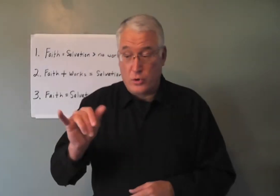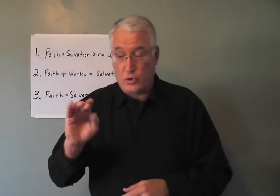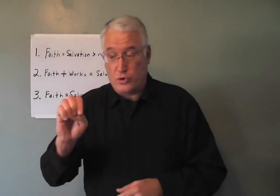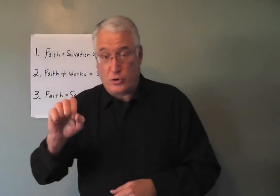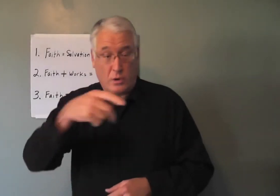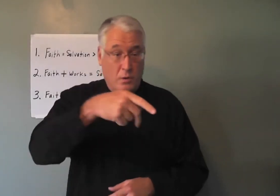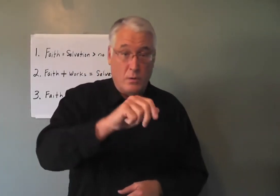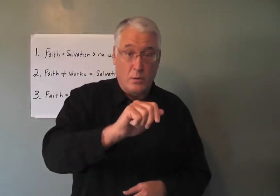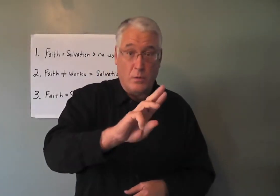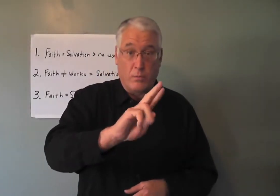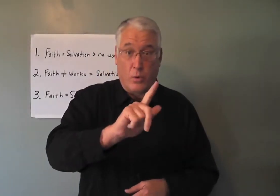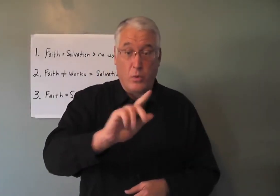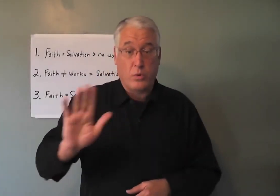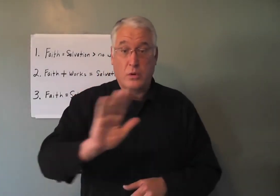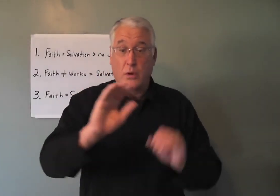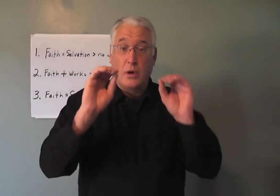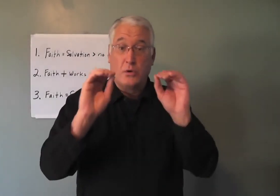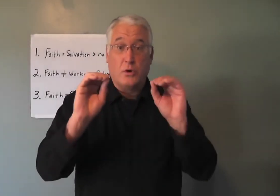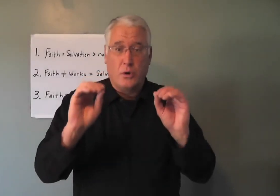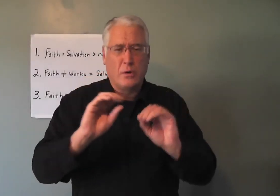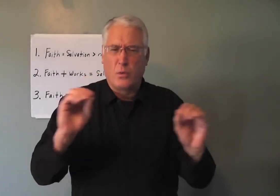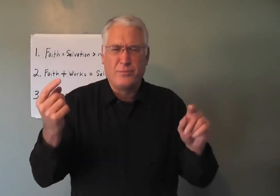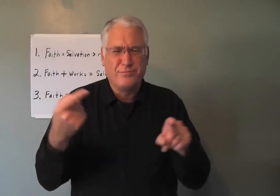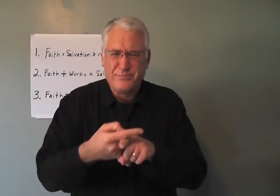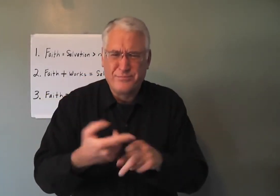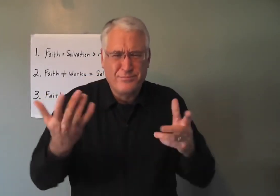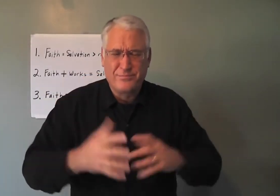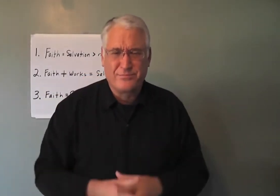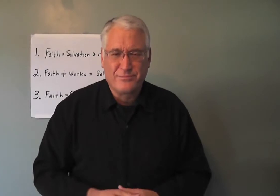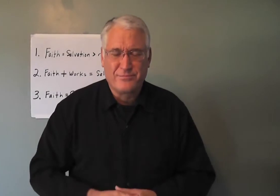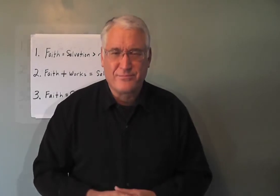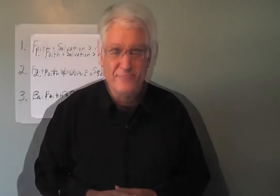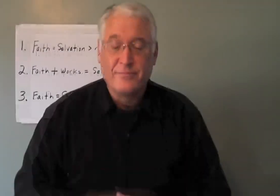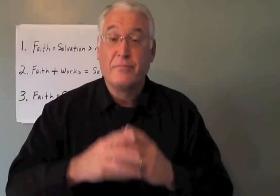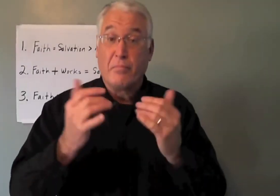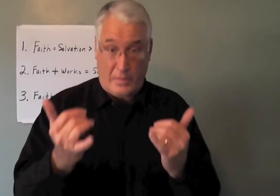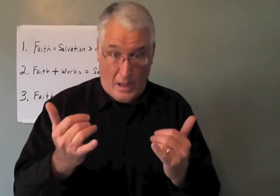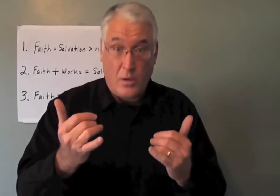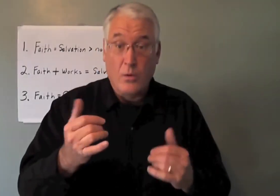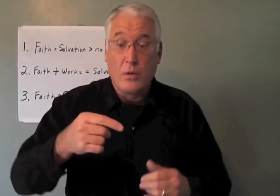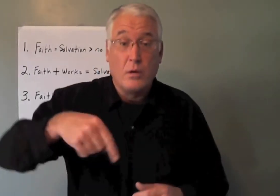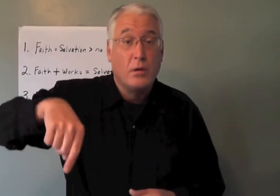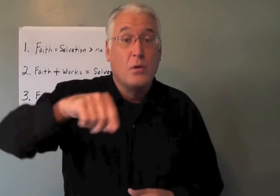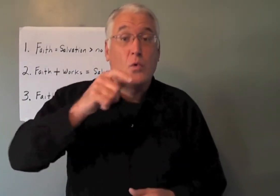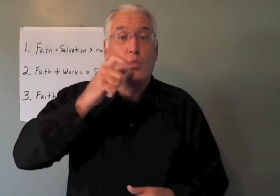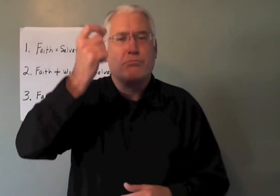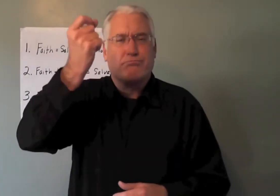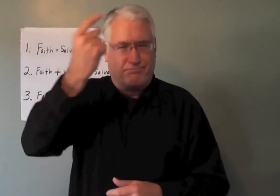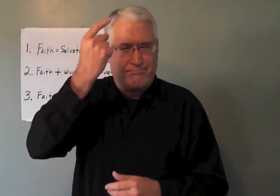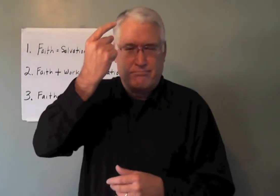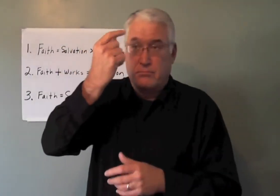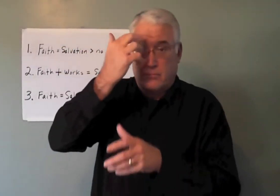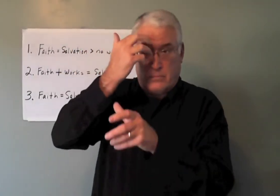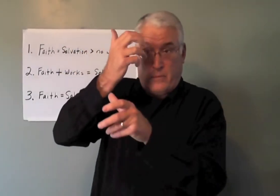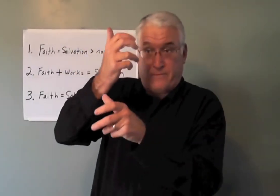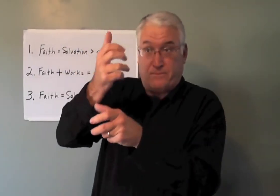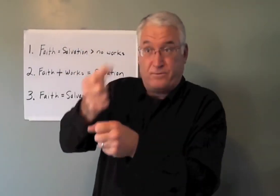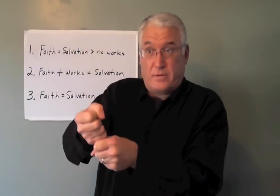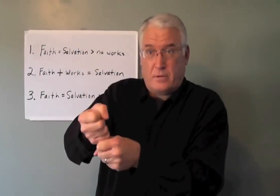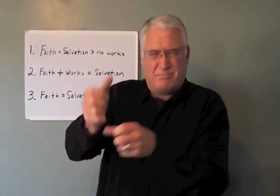But, both James and Paul, they're teaching no contradiction. Now, if you understand